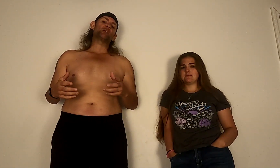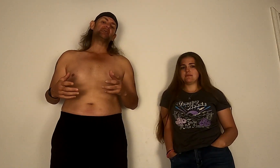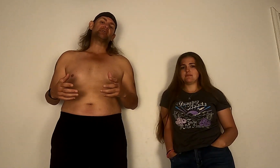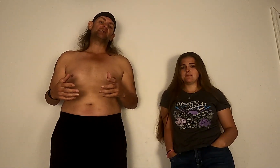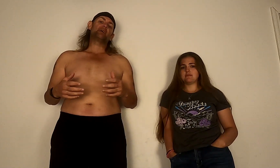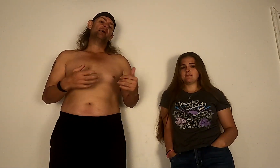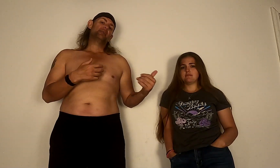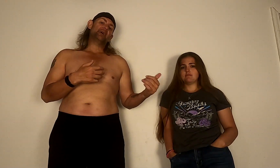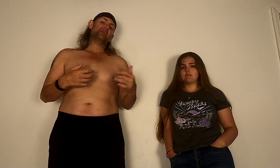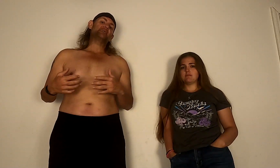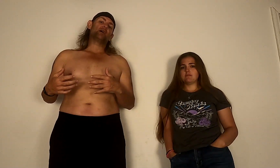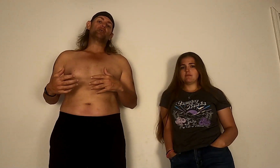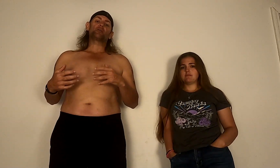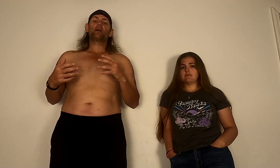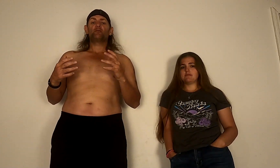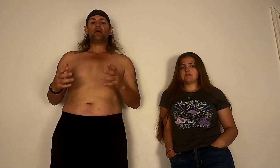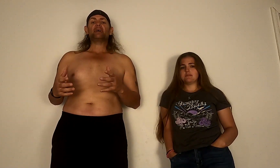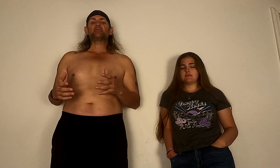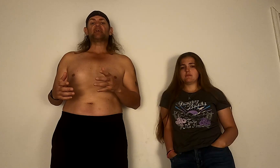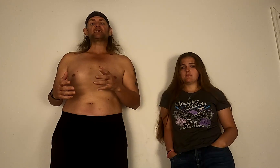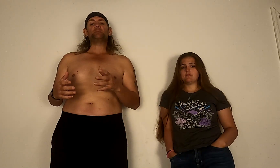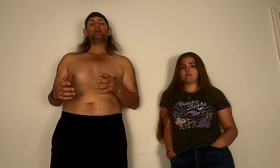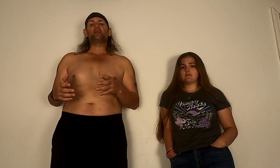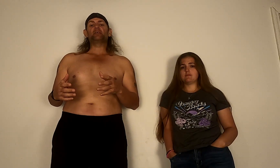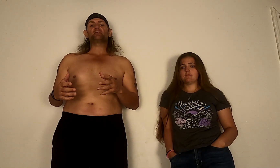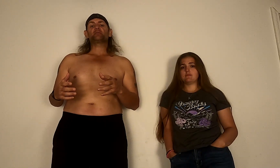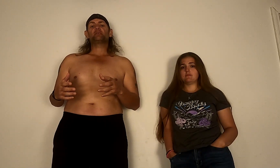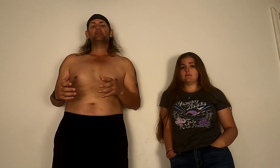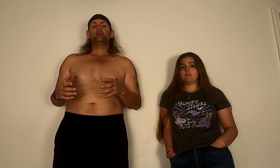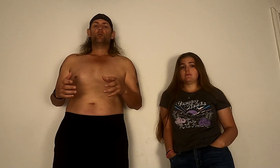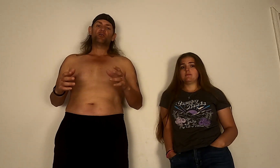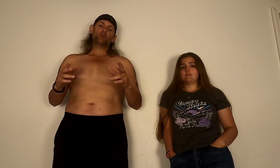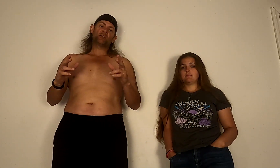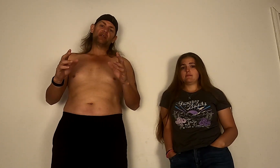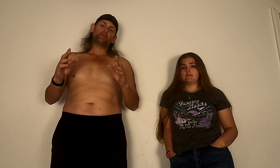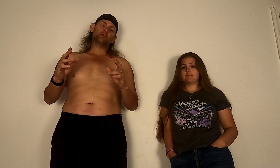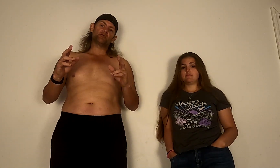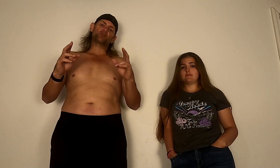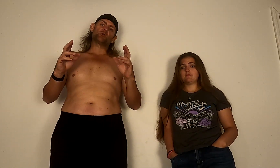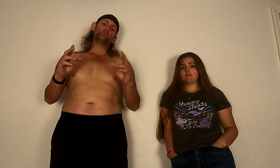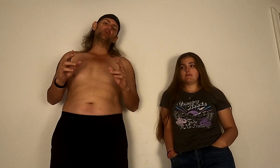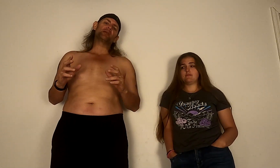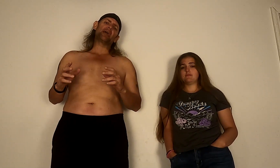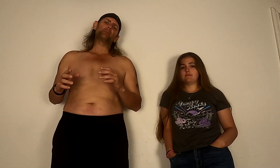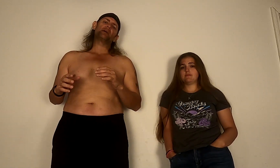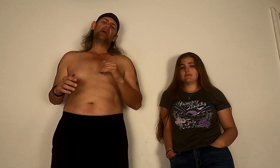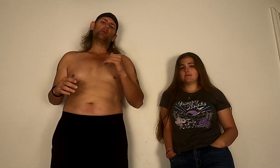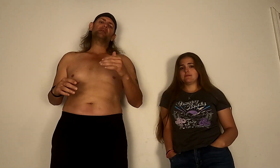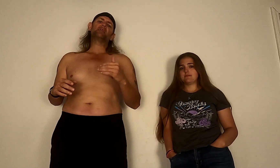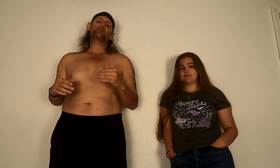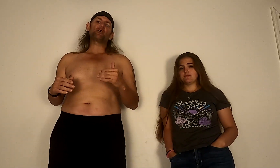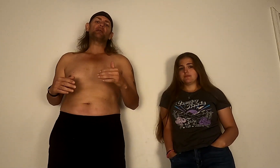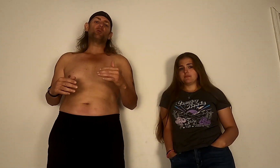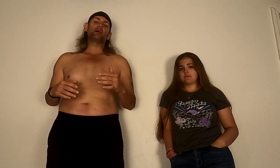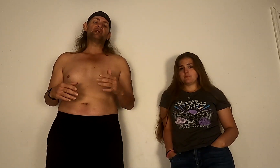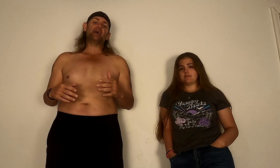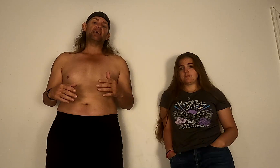recent daddy-daughter fasting experience. We're doing another little short boot camp and we did a 31-day